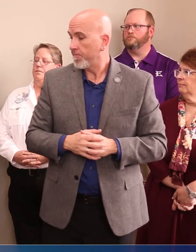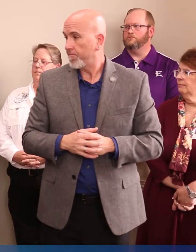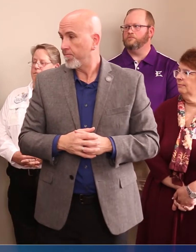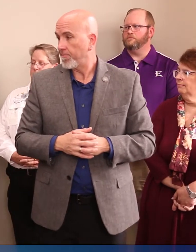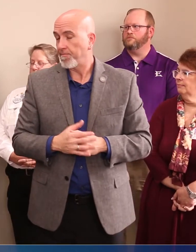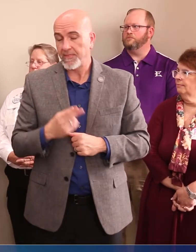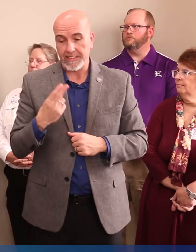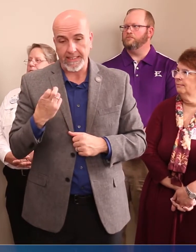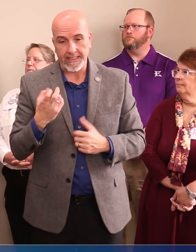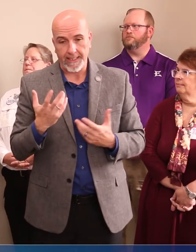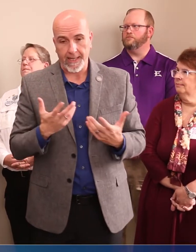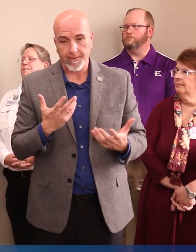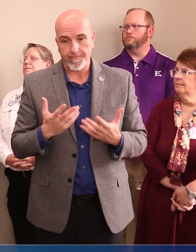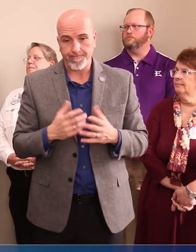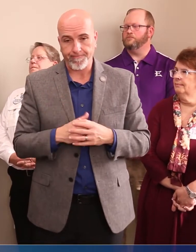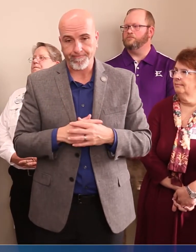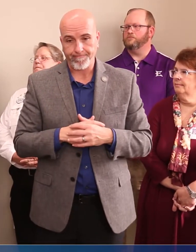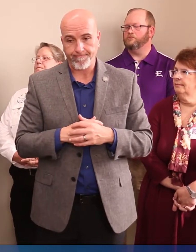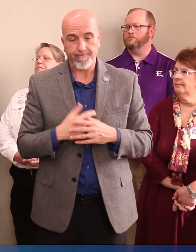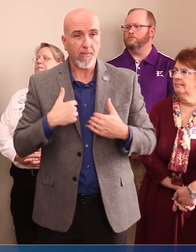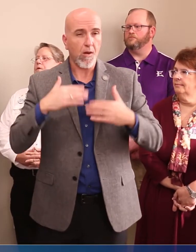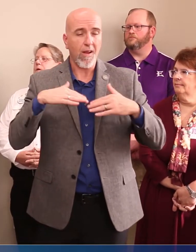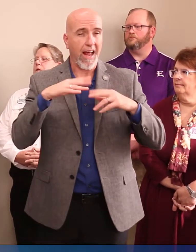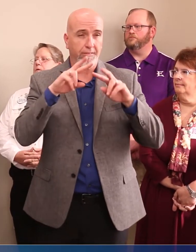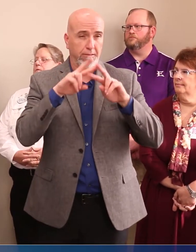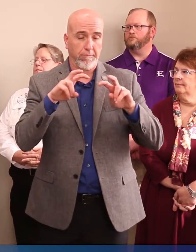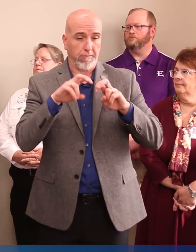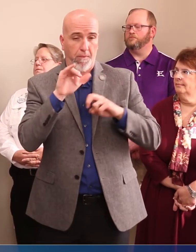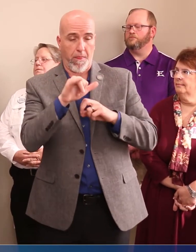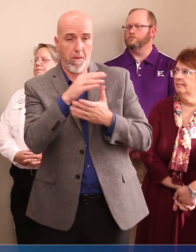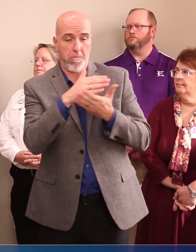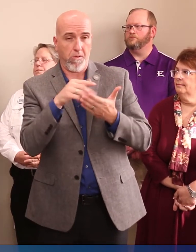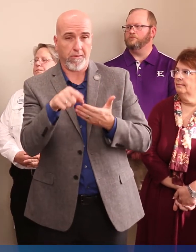We haven't made an analysis of that at this point.